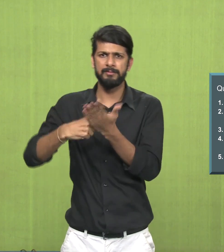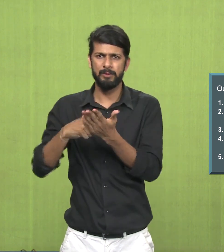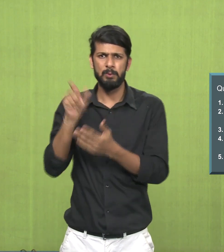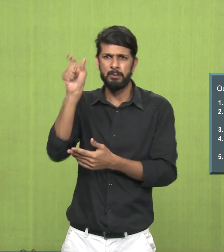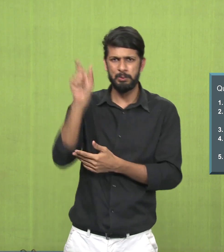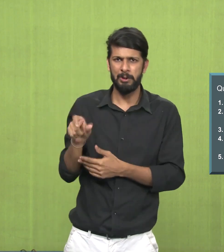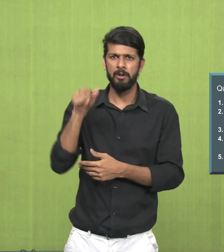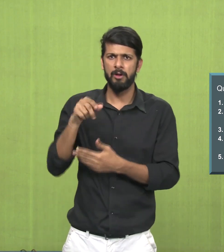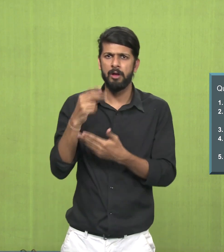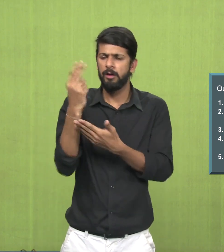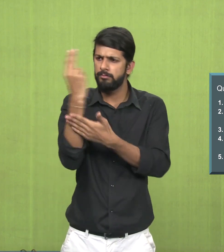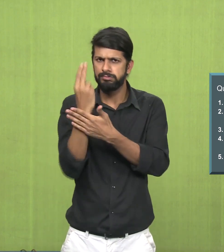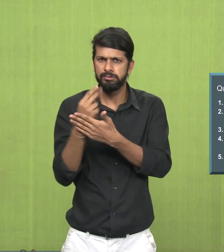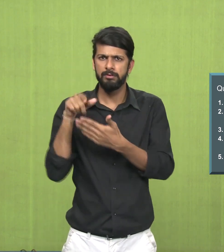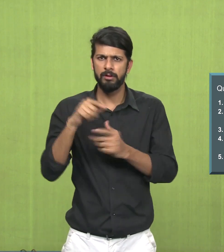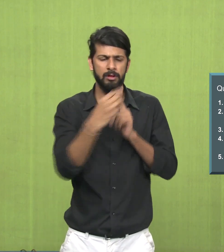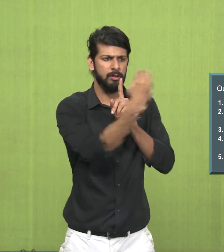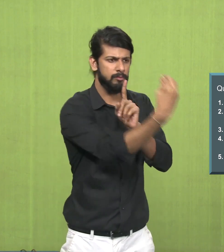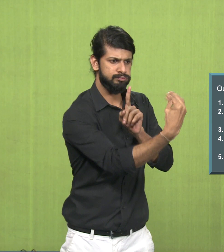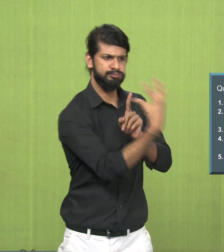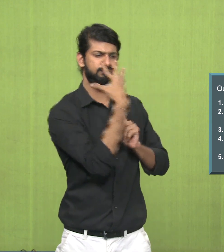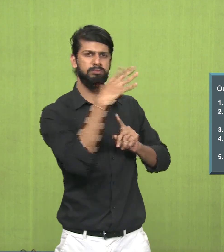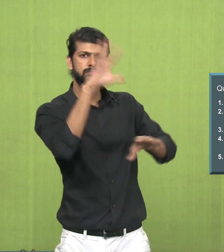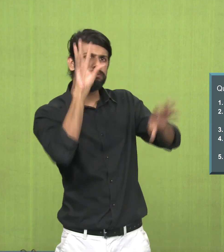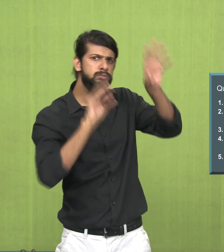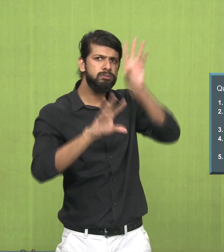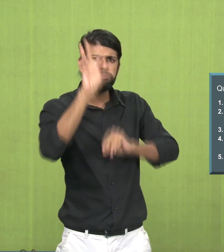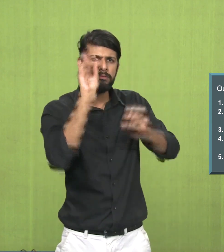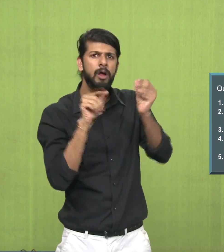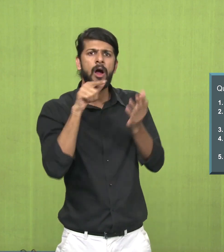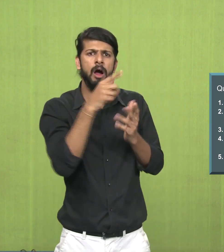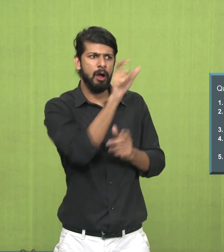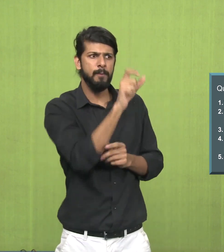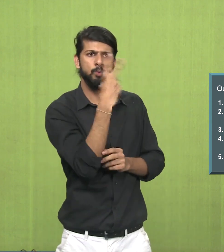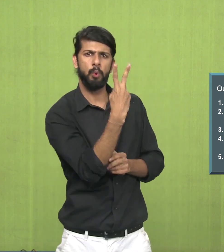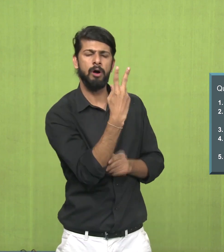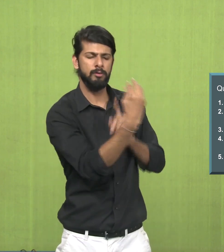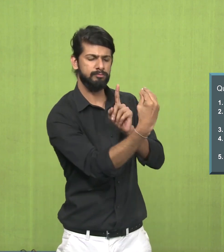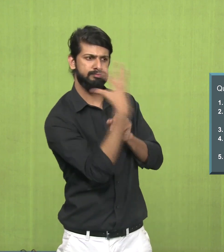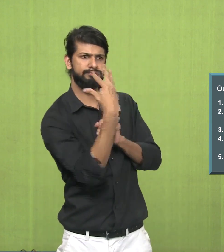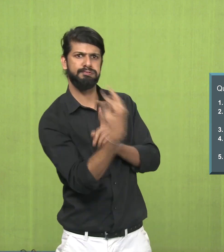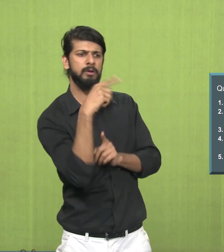Jamini Roy was inspired by two sources of art. What are the two sources of his inspiration?